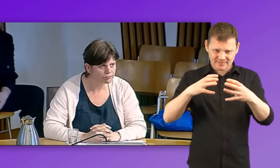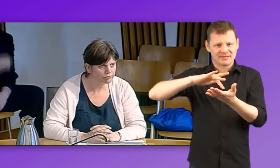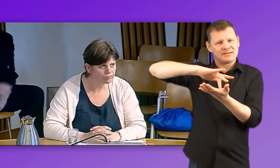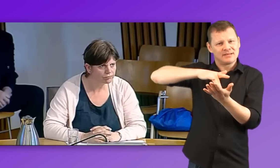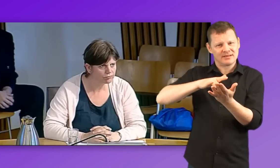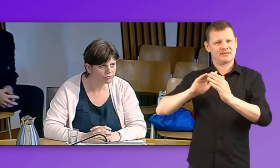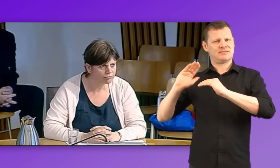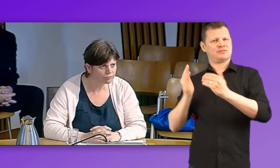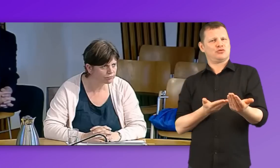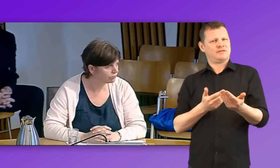to be able to be leveraged.